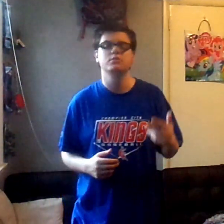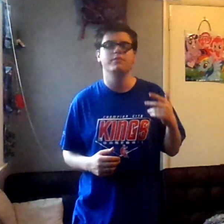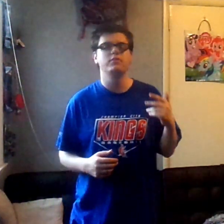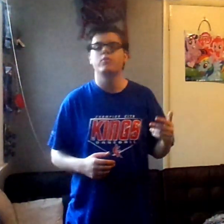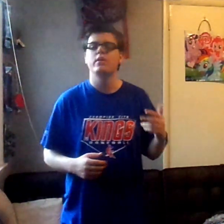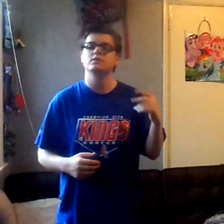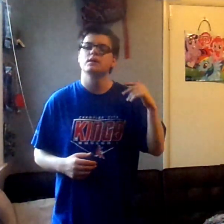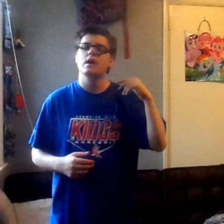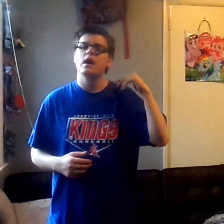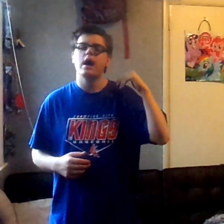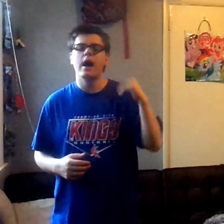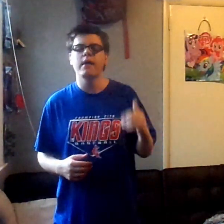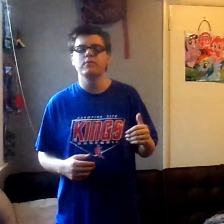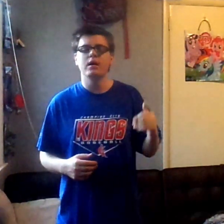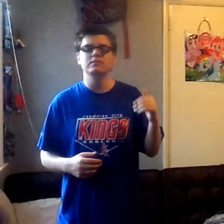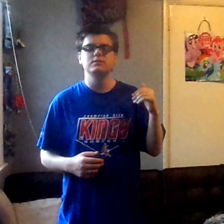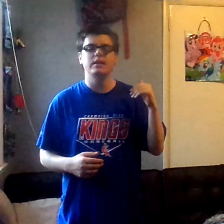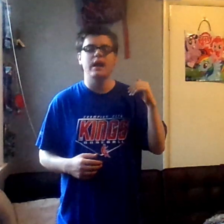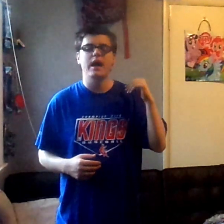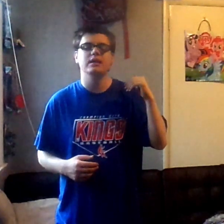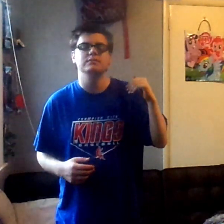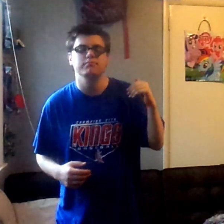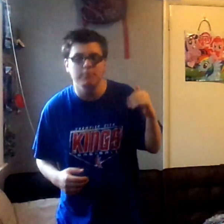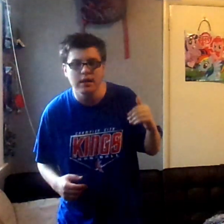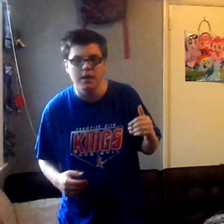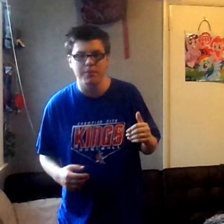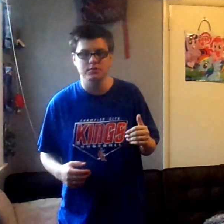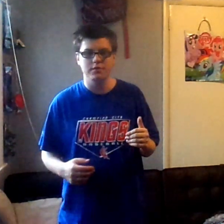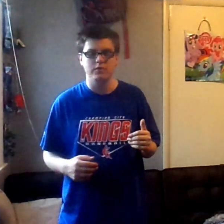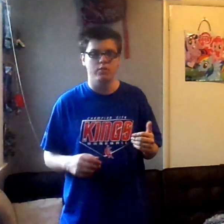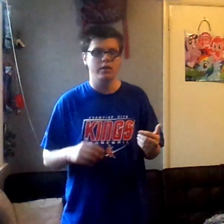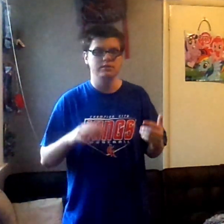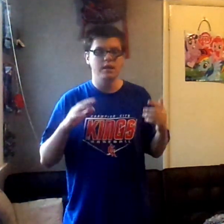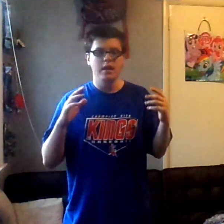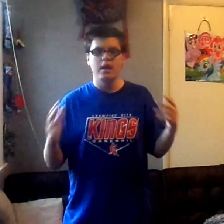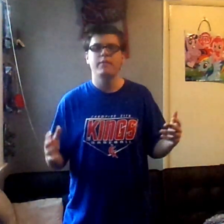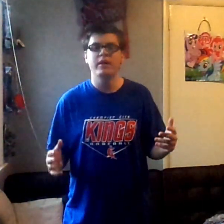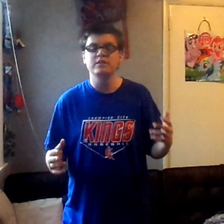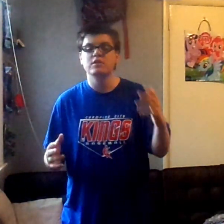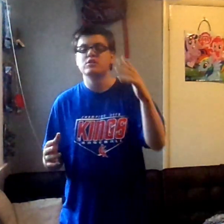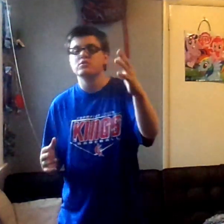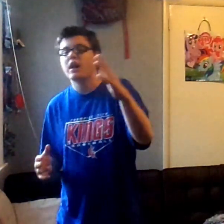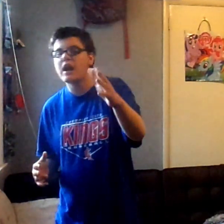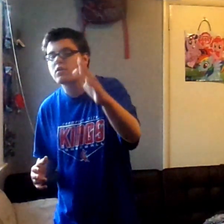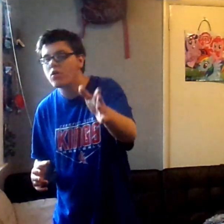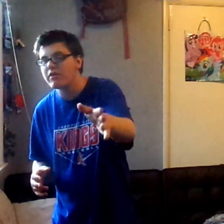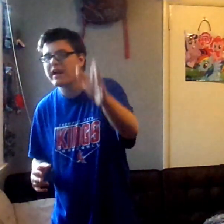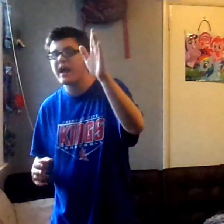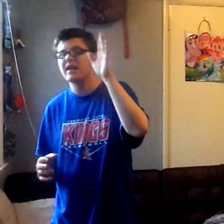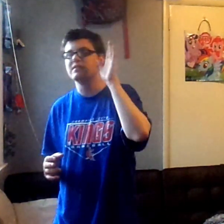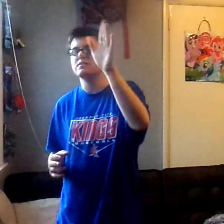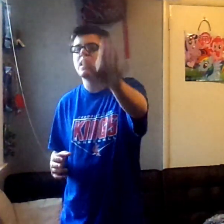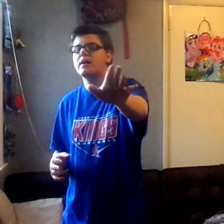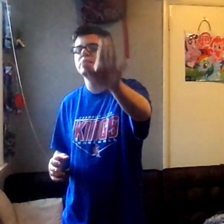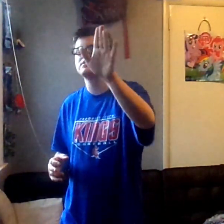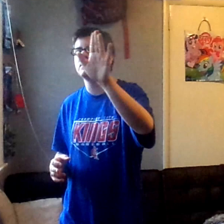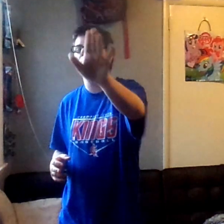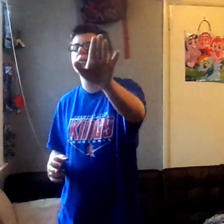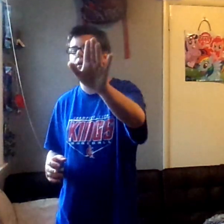of Vittorius. I have not seen as many episodes of Vittorius. In fact, iCarly had a lot of celebrity guest